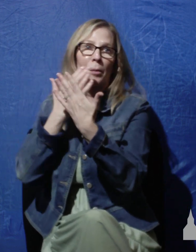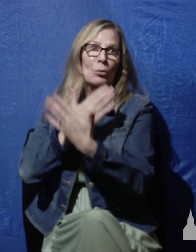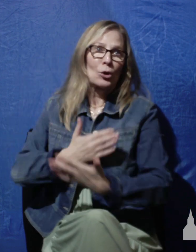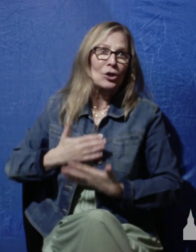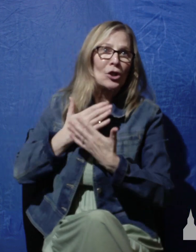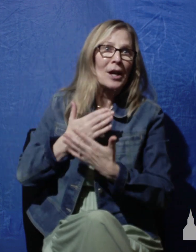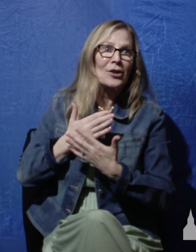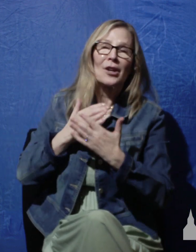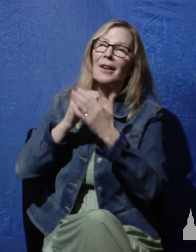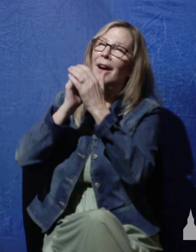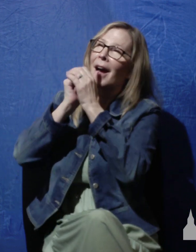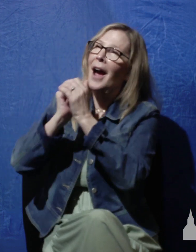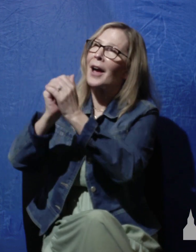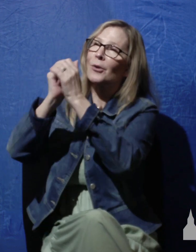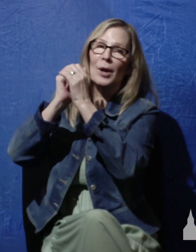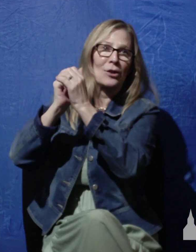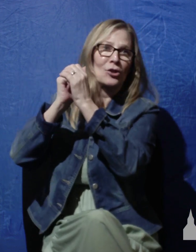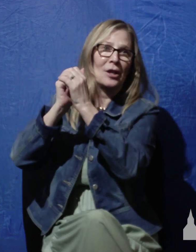adoration, and praise.